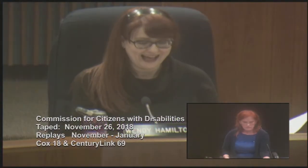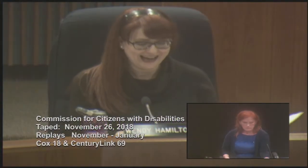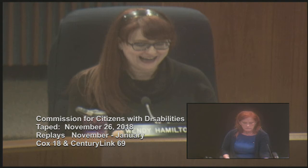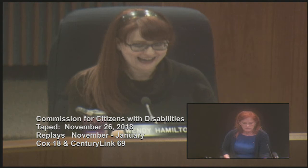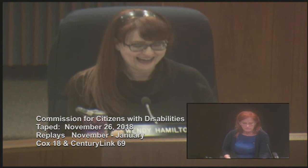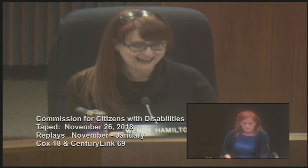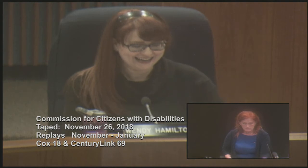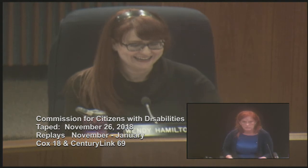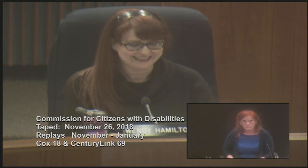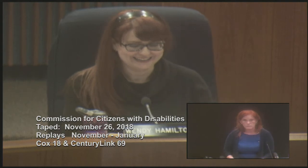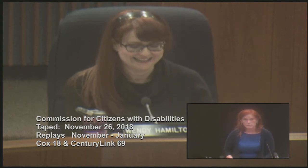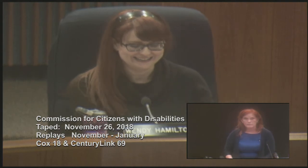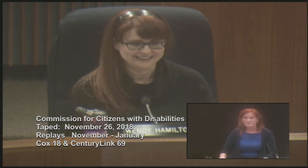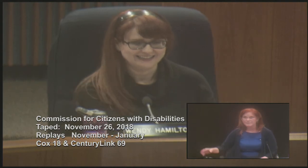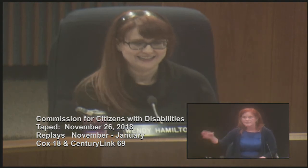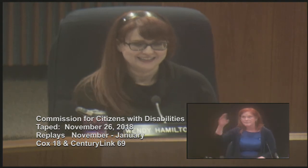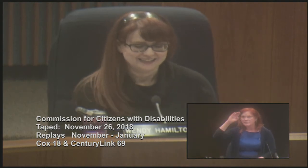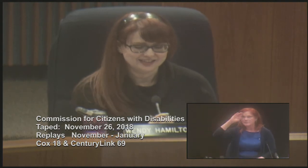Hi.